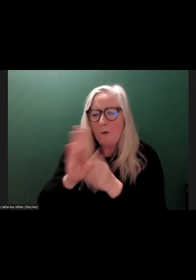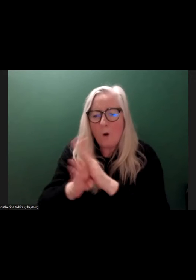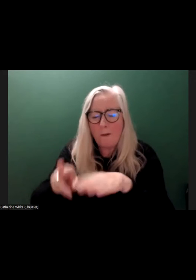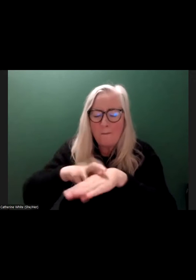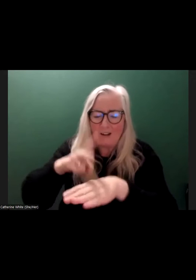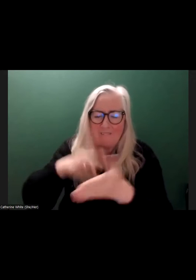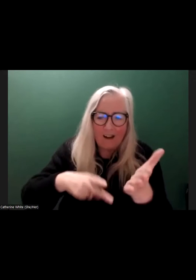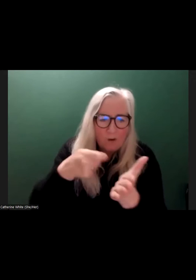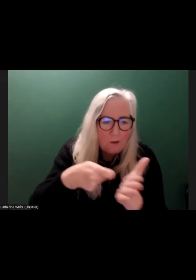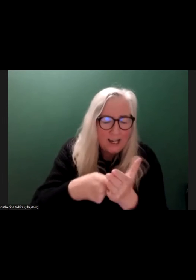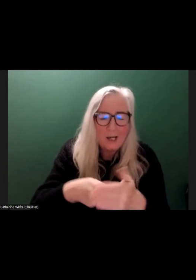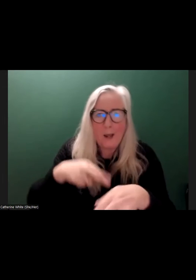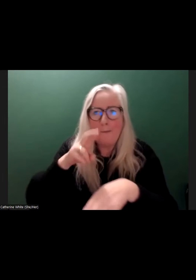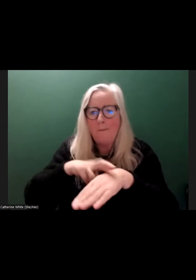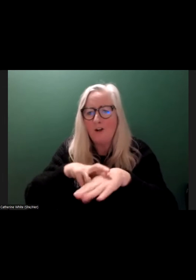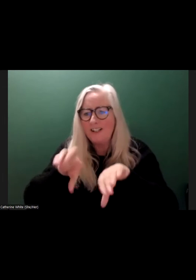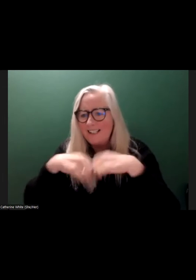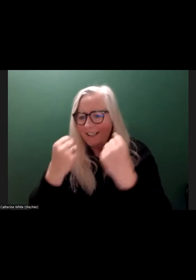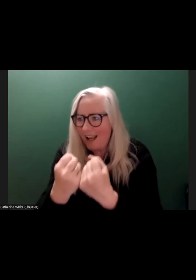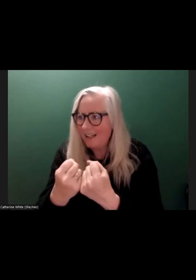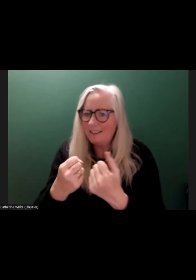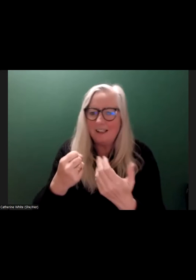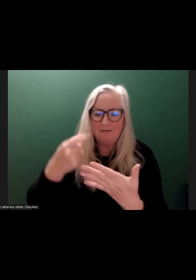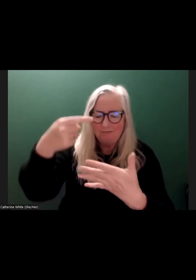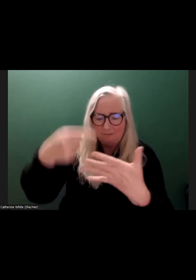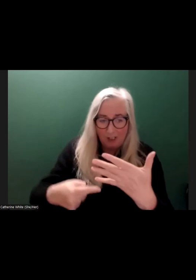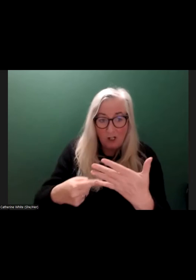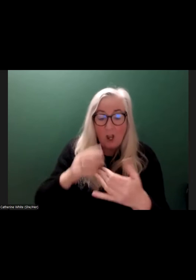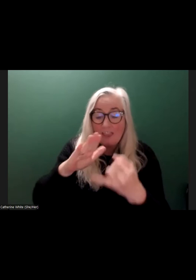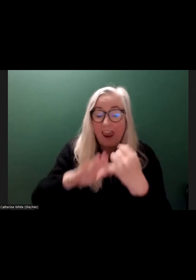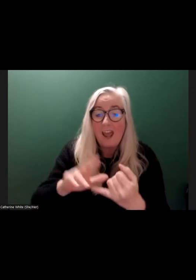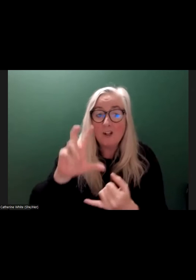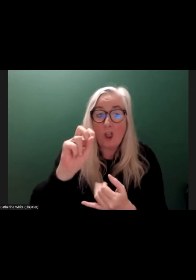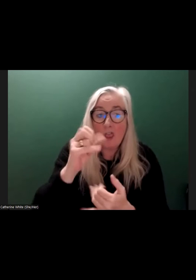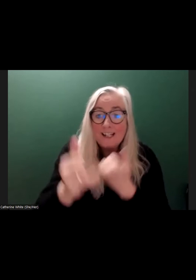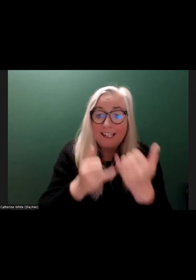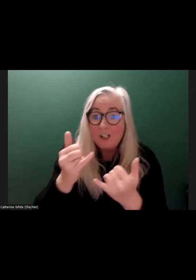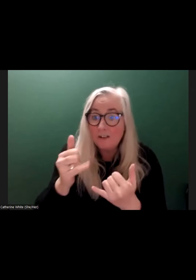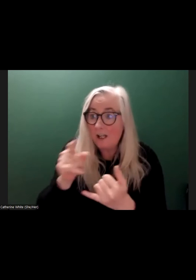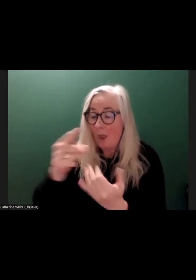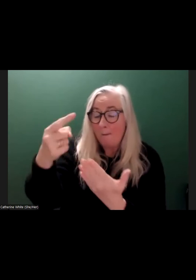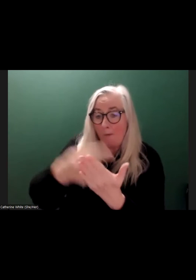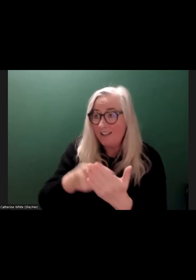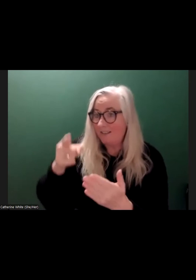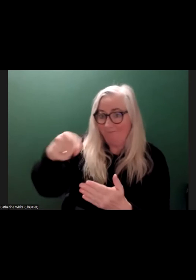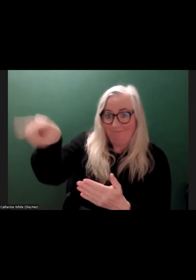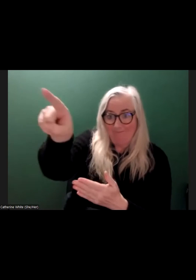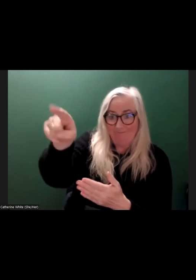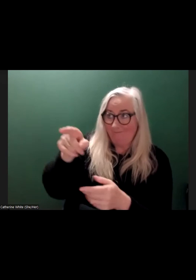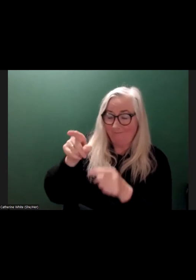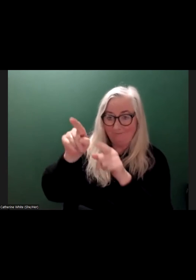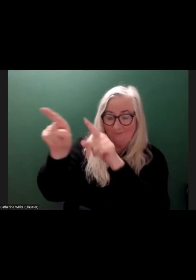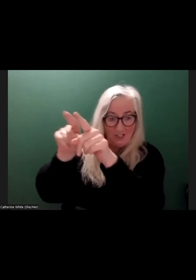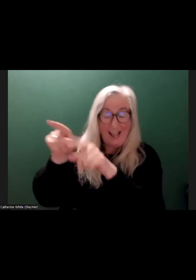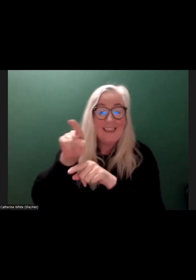money. And better society. The last 30 years, policy has been shaped by an industry in Ireland. And the problem is that... That's